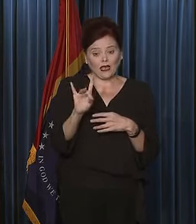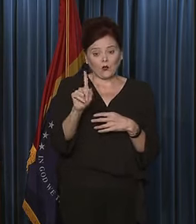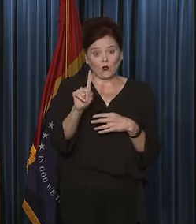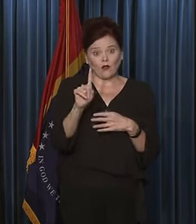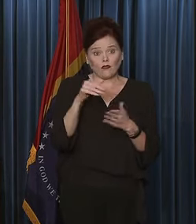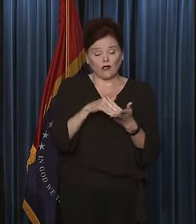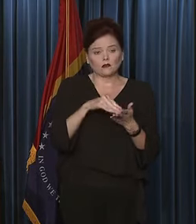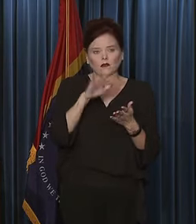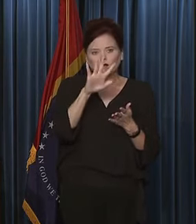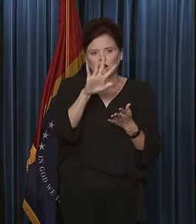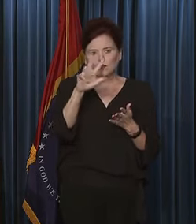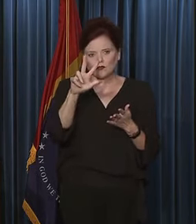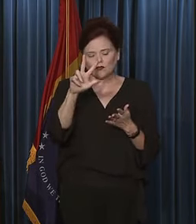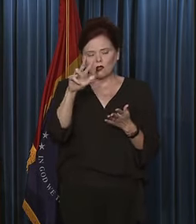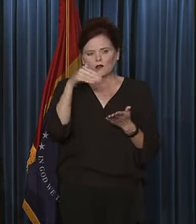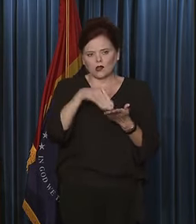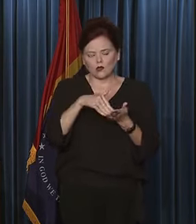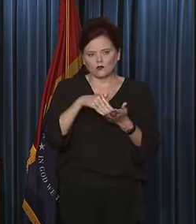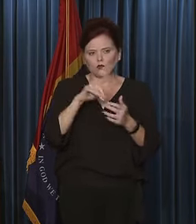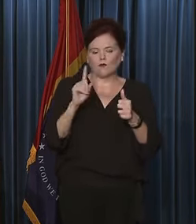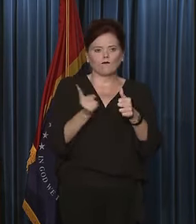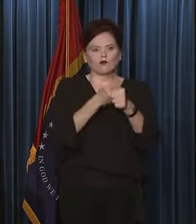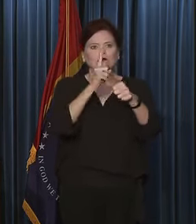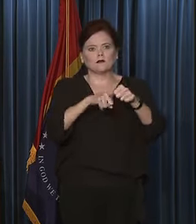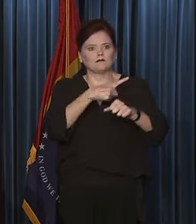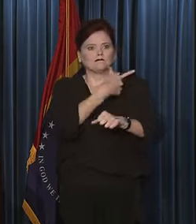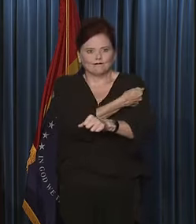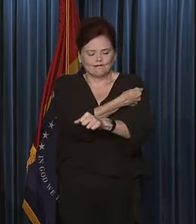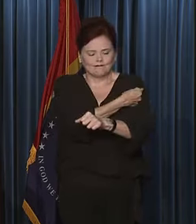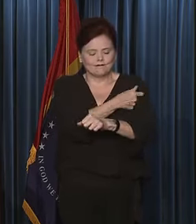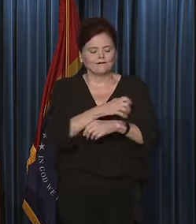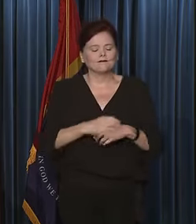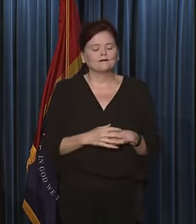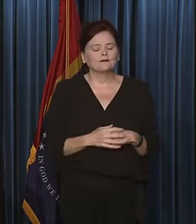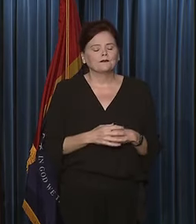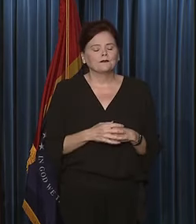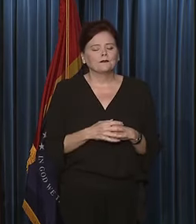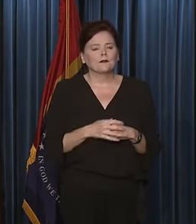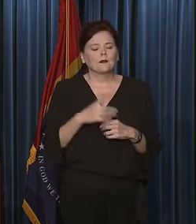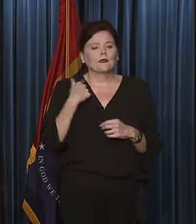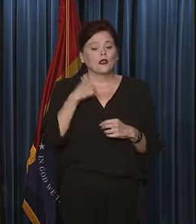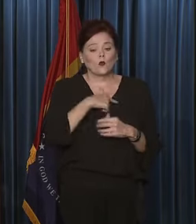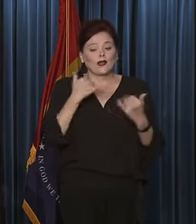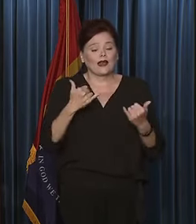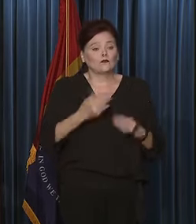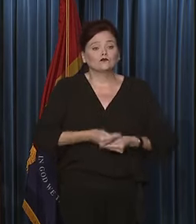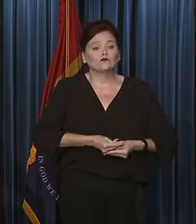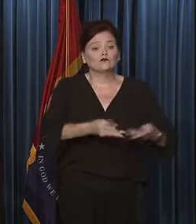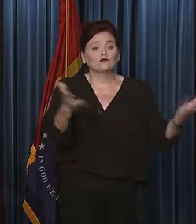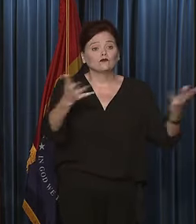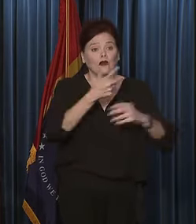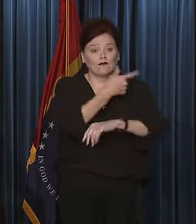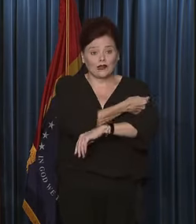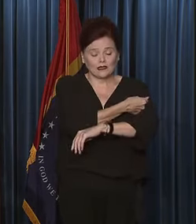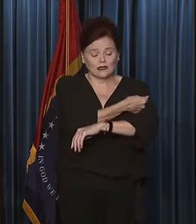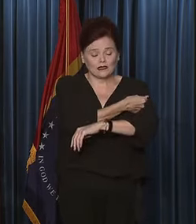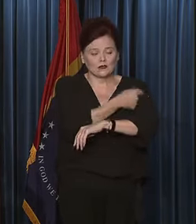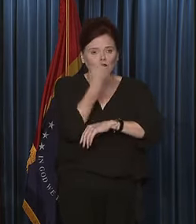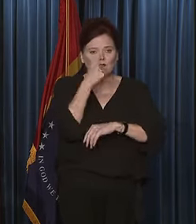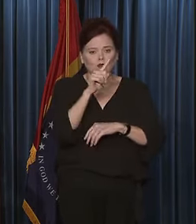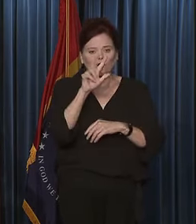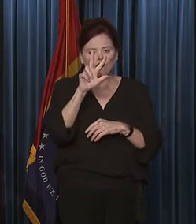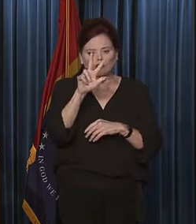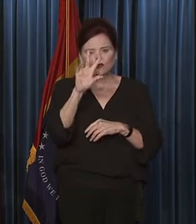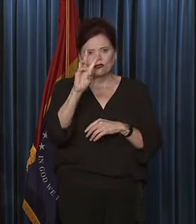approximately 53,000 were first doses. We have now been distributing vaccines for